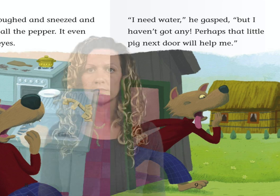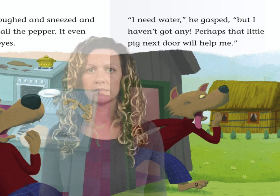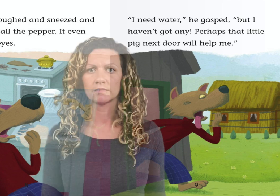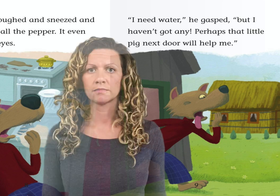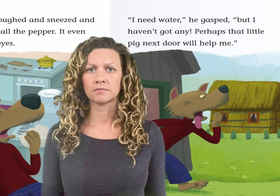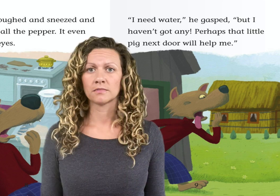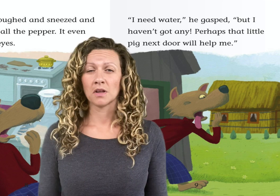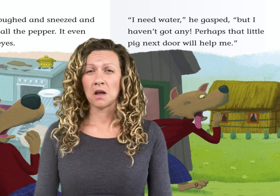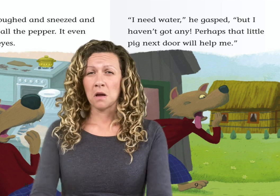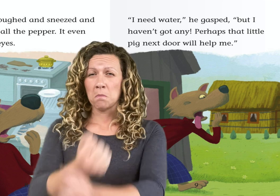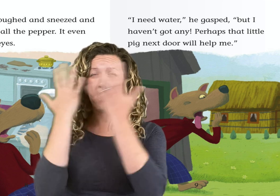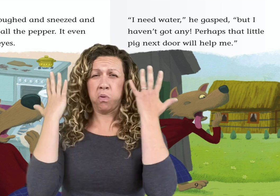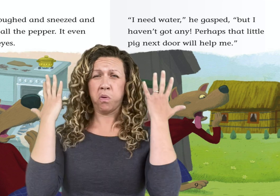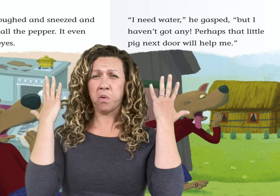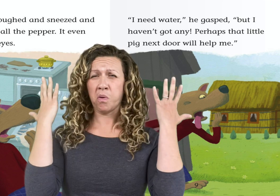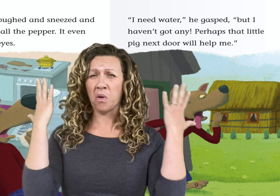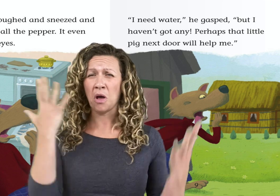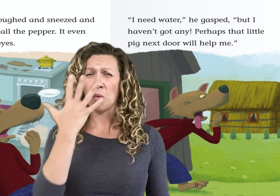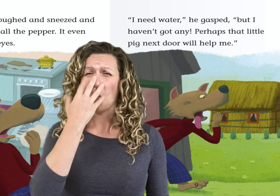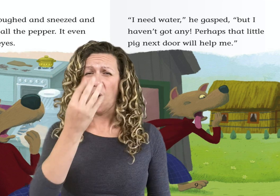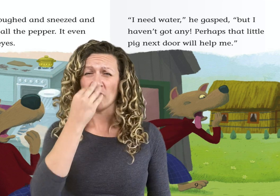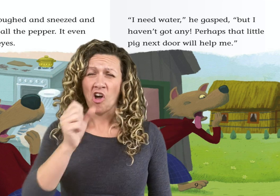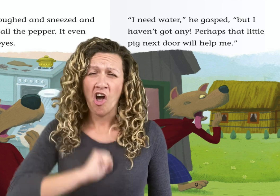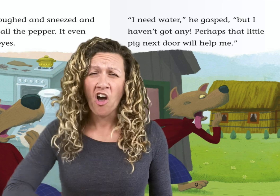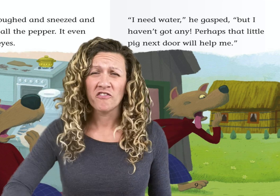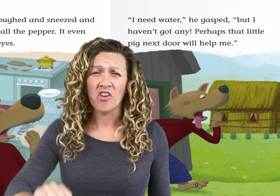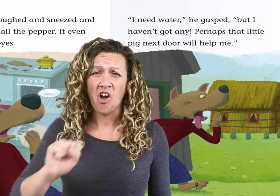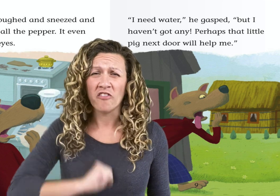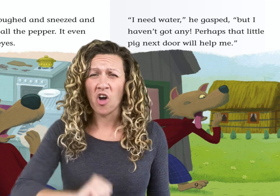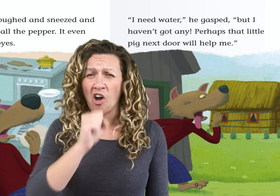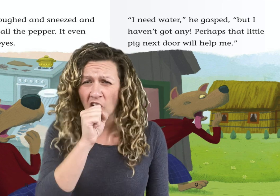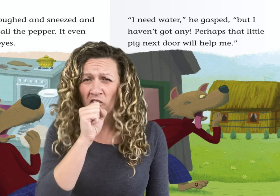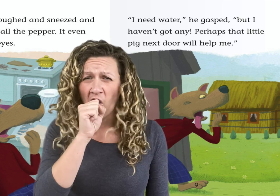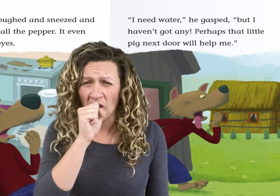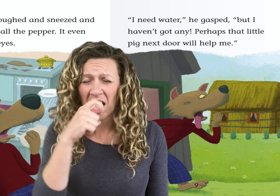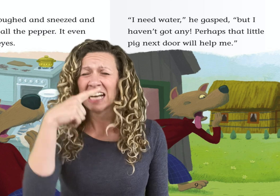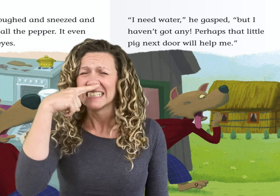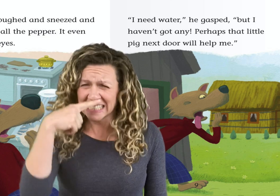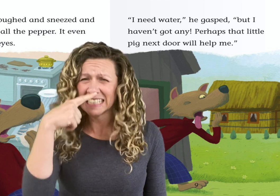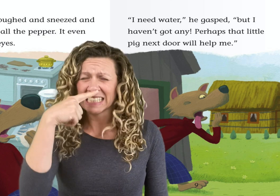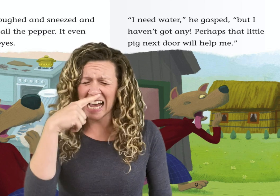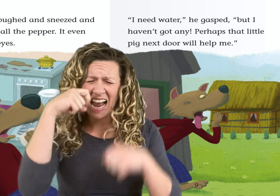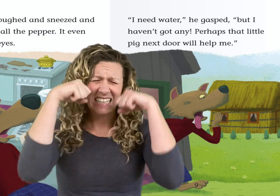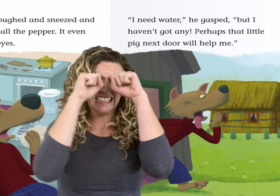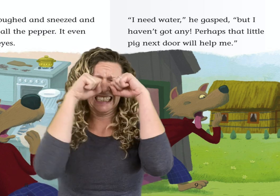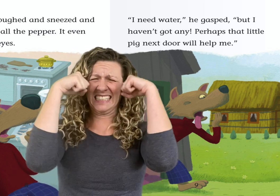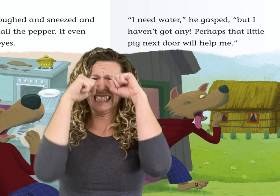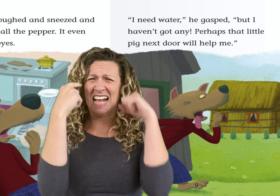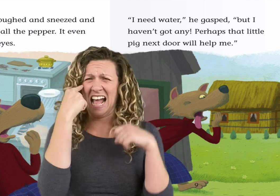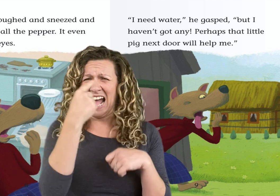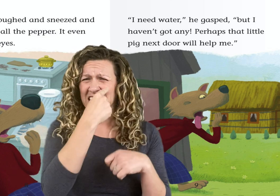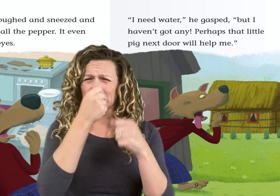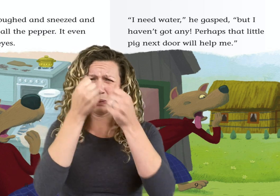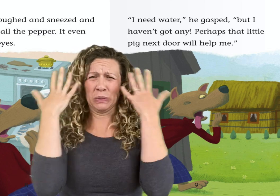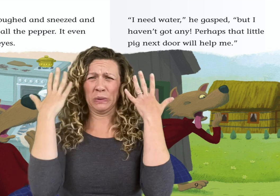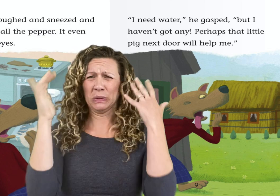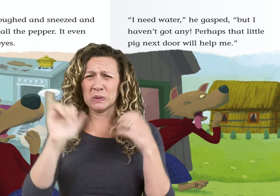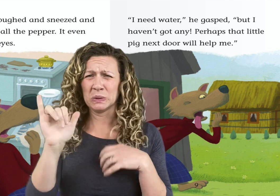The wolf coughed and sneezed and choked. On all the pepper, it